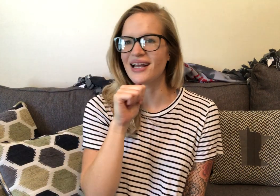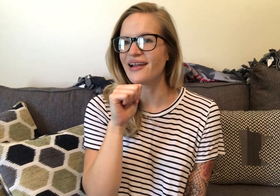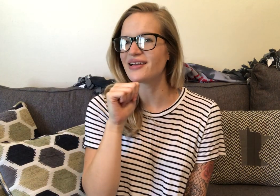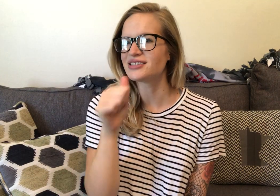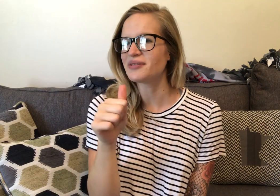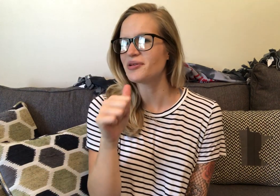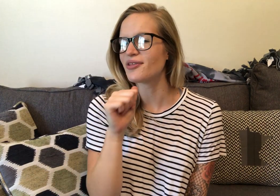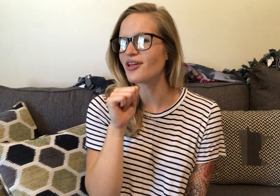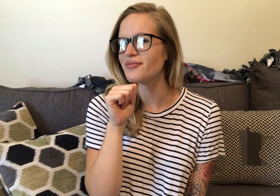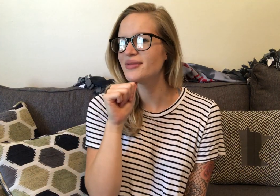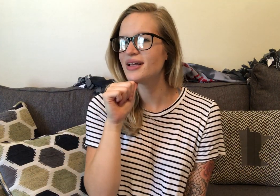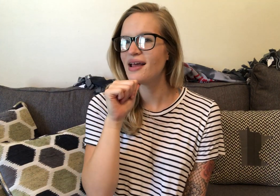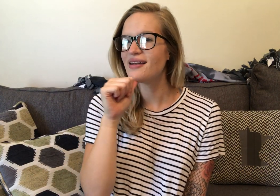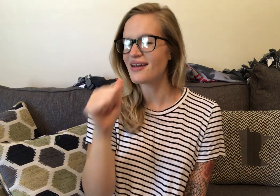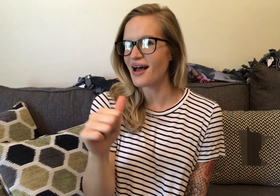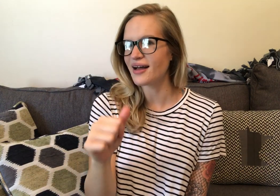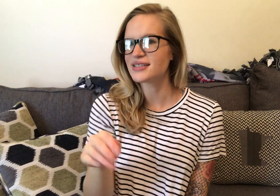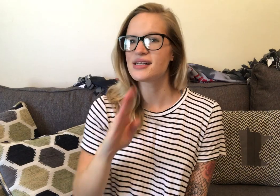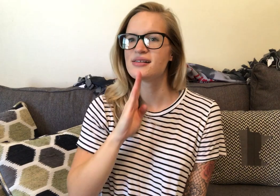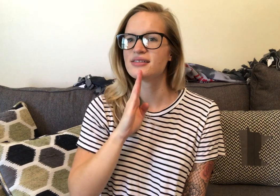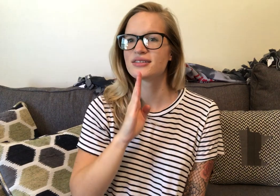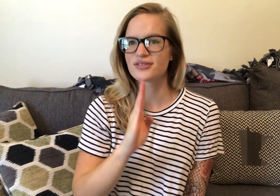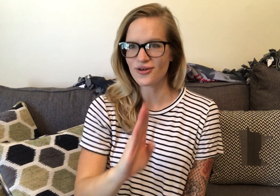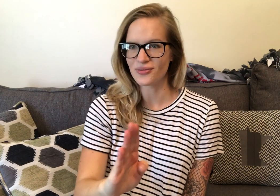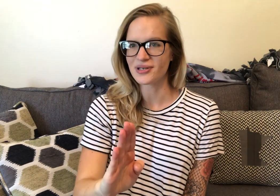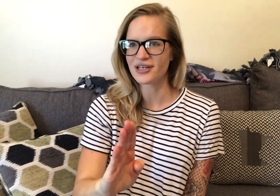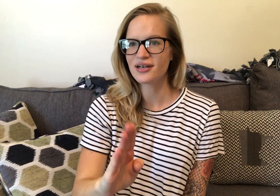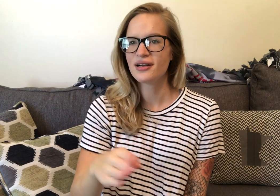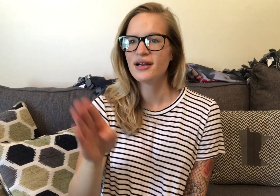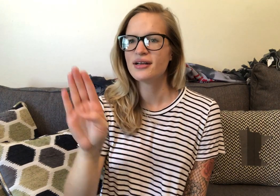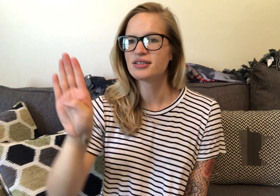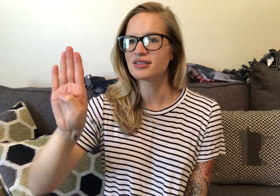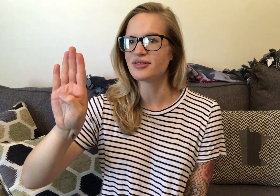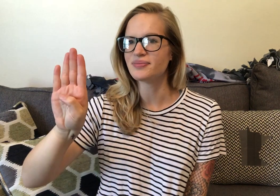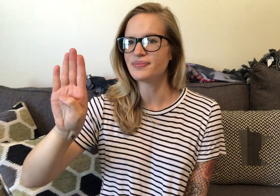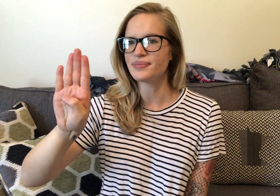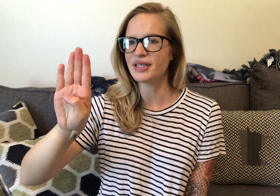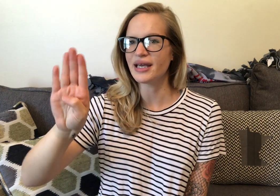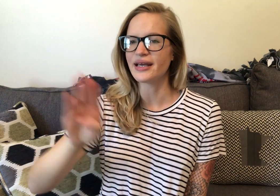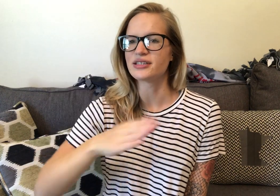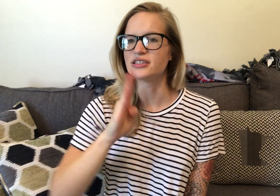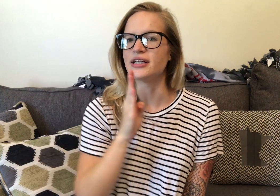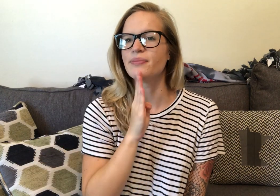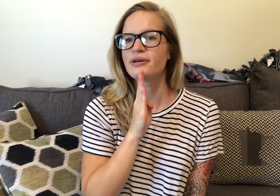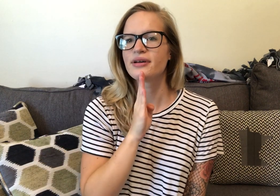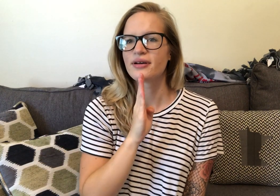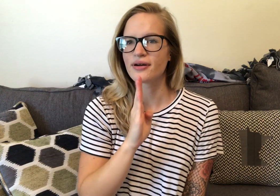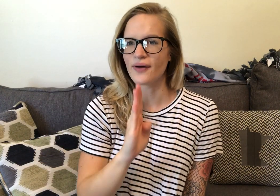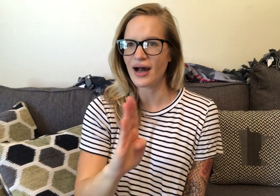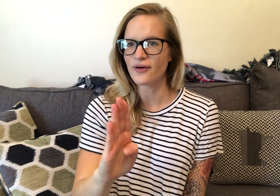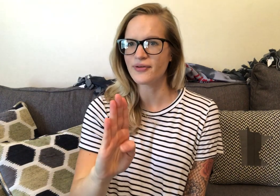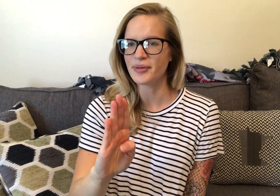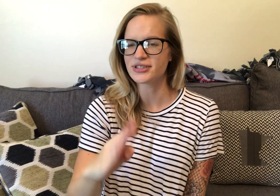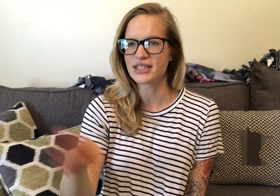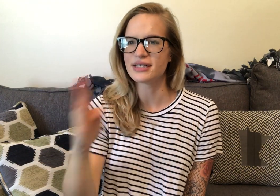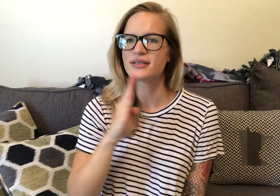10 handshape. Your thumb. Not sober. So B handshape. Go out from your chin.